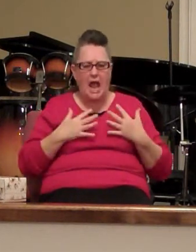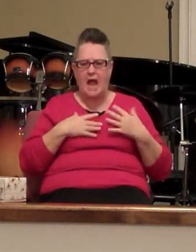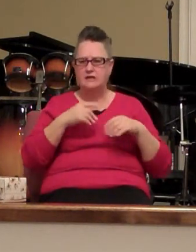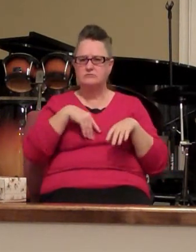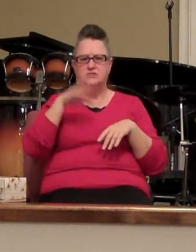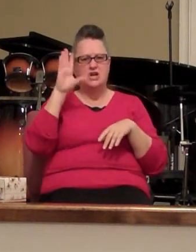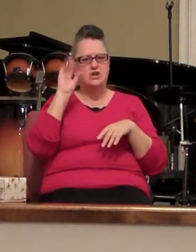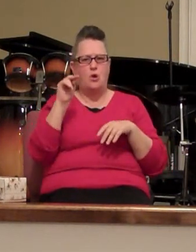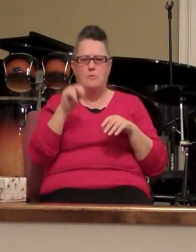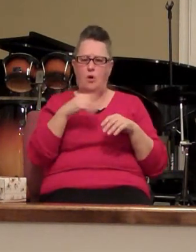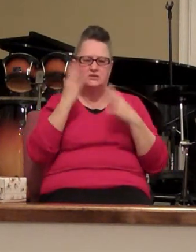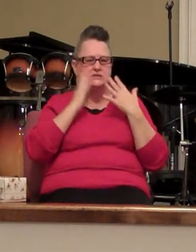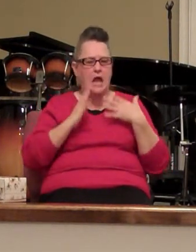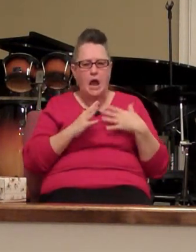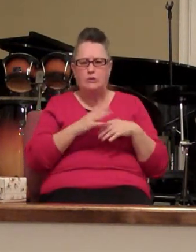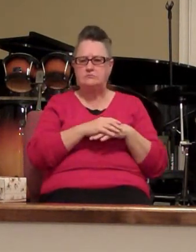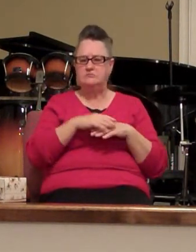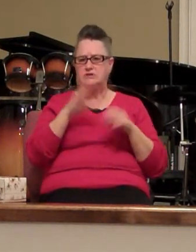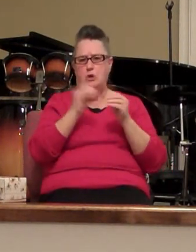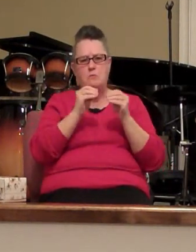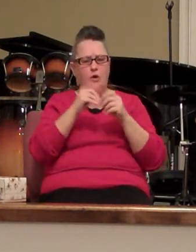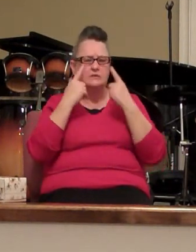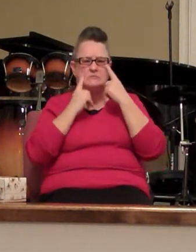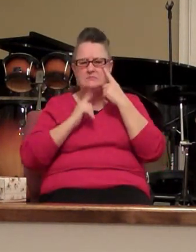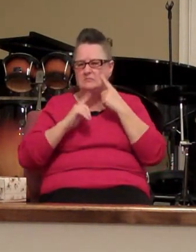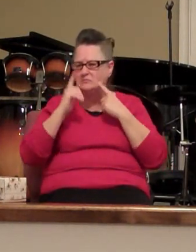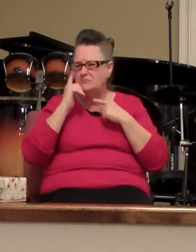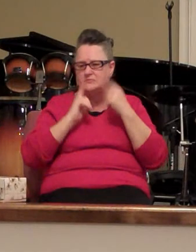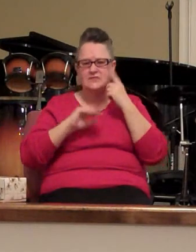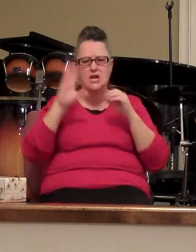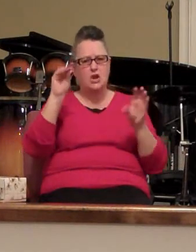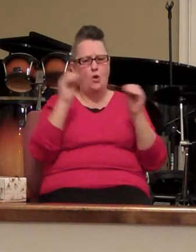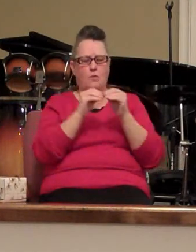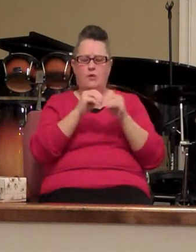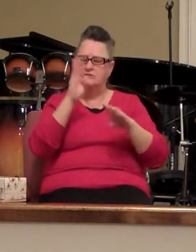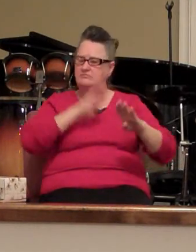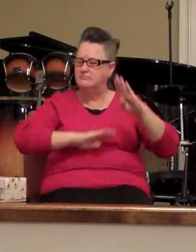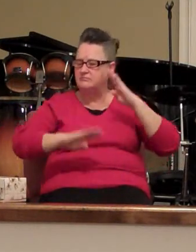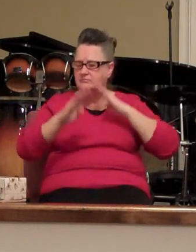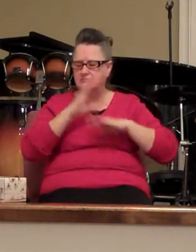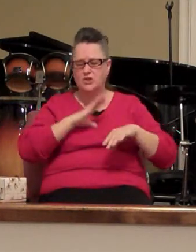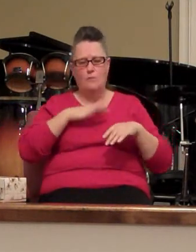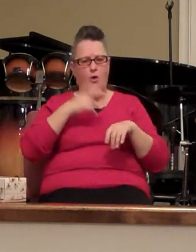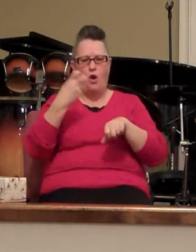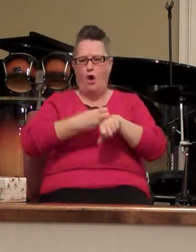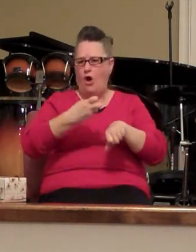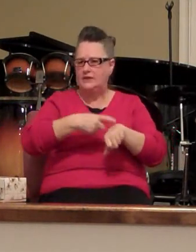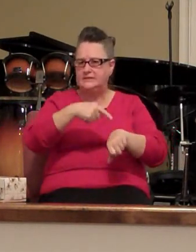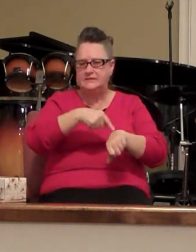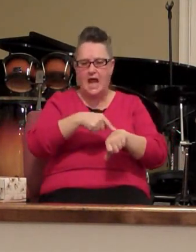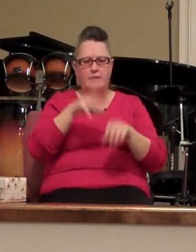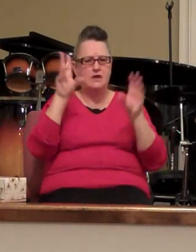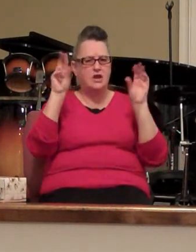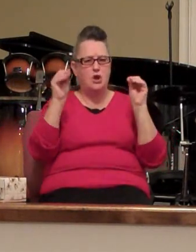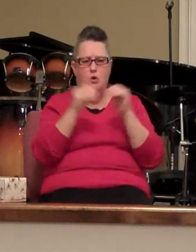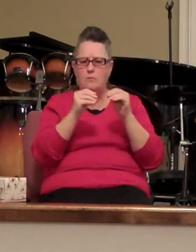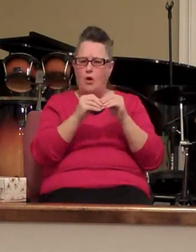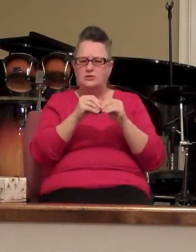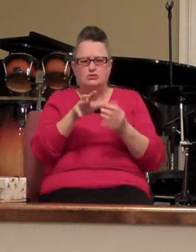No more sorrow. No more tears. No more trials. No more hard times. No more rough roads. No more